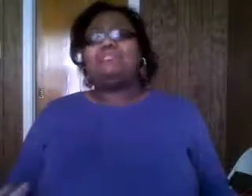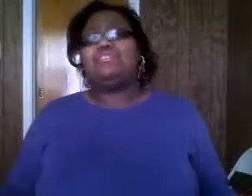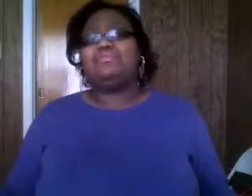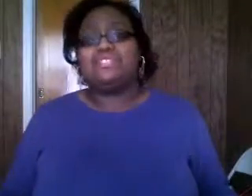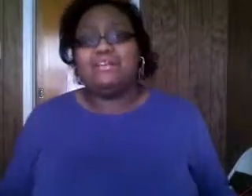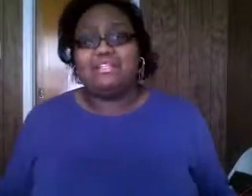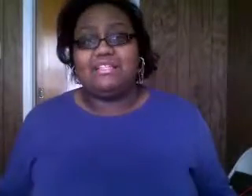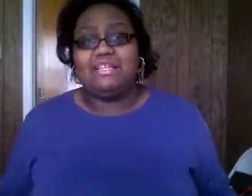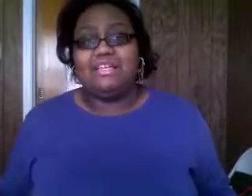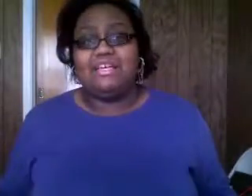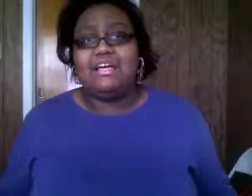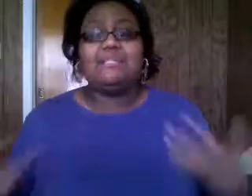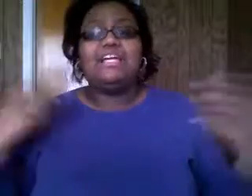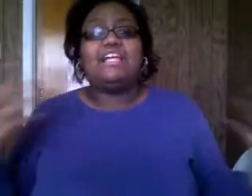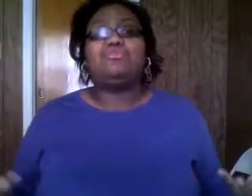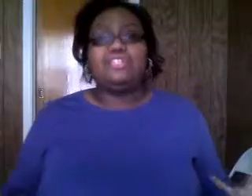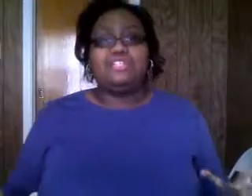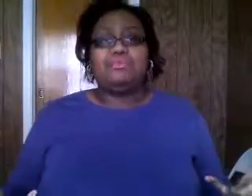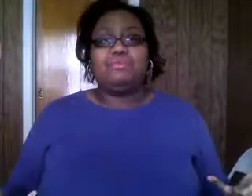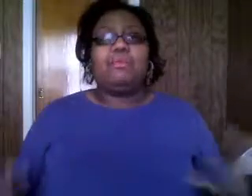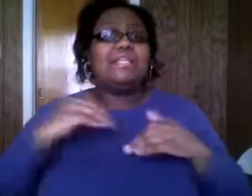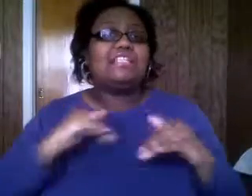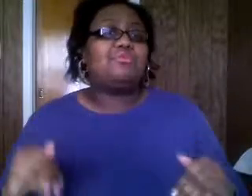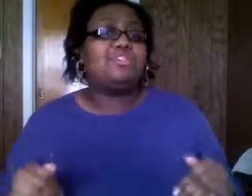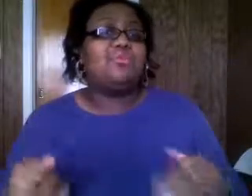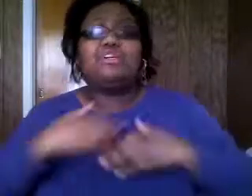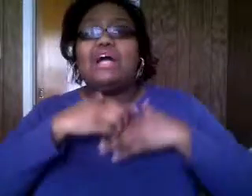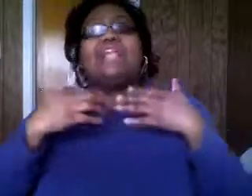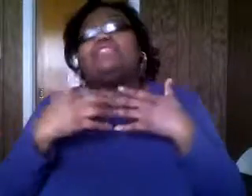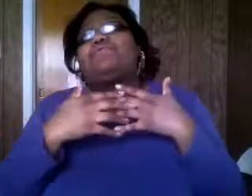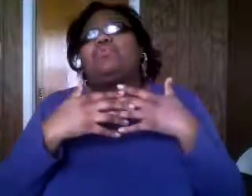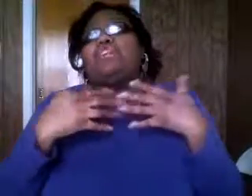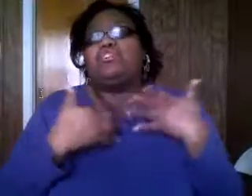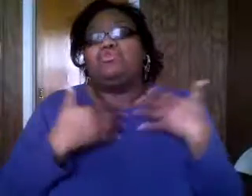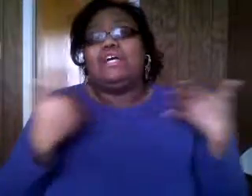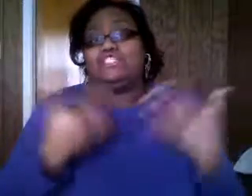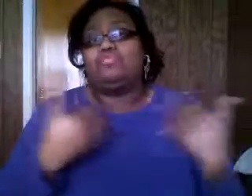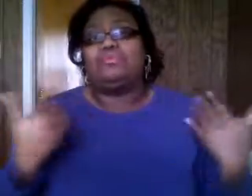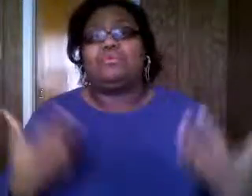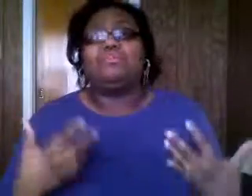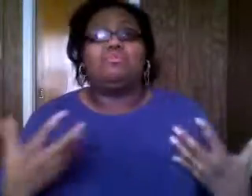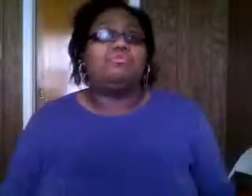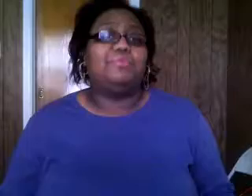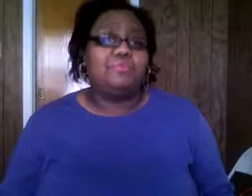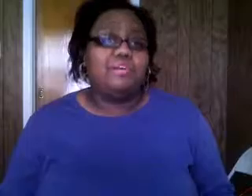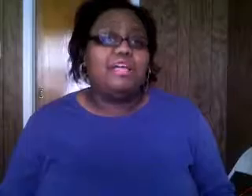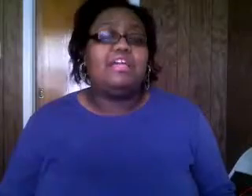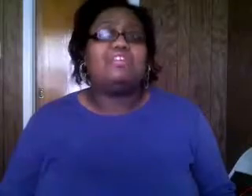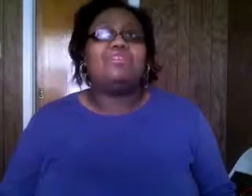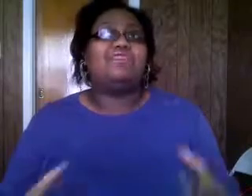you see christians out here like that sometimes you see them well last time we don't we don't i just feel like we're not doing as a church we're not really doing what we're doing you know as